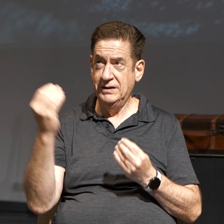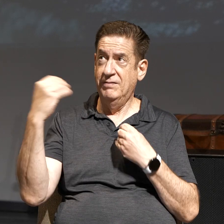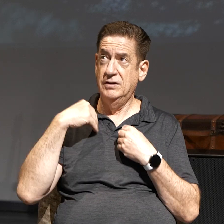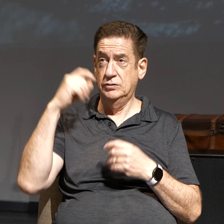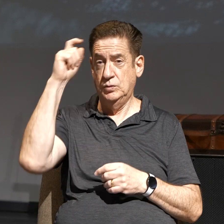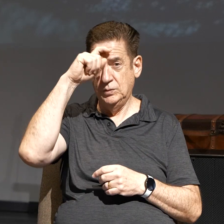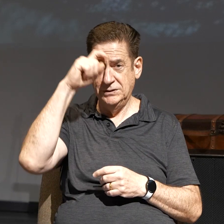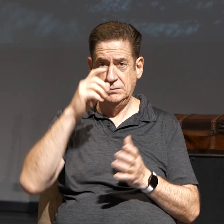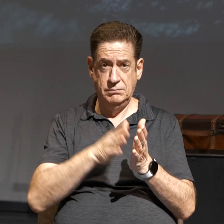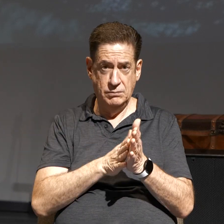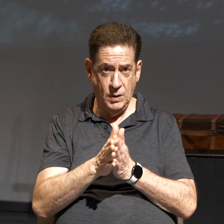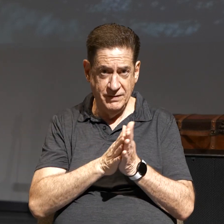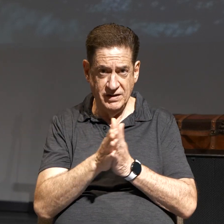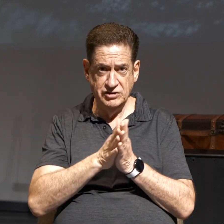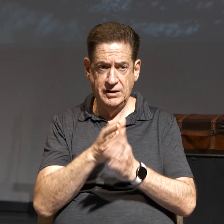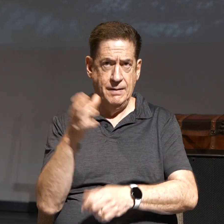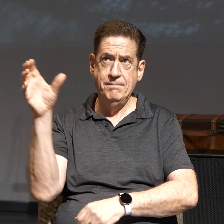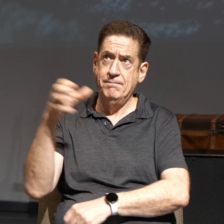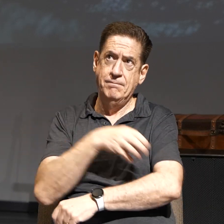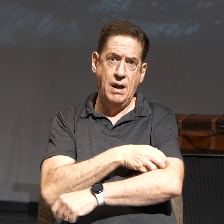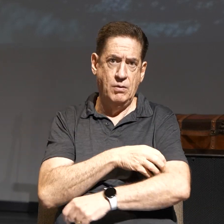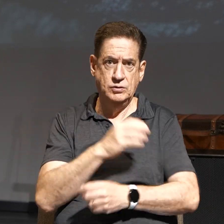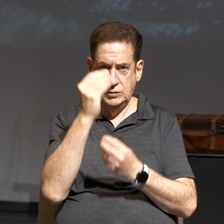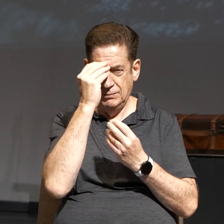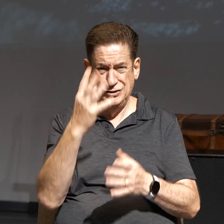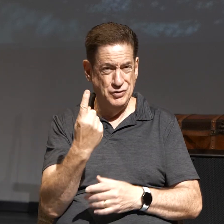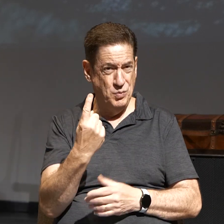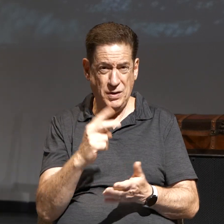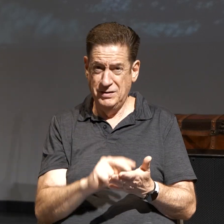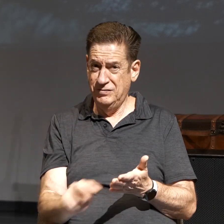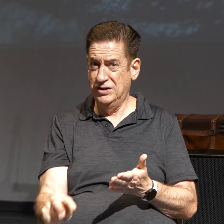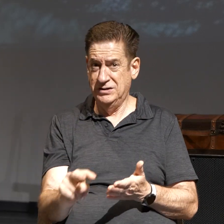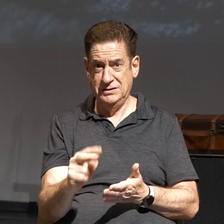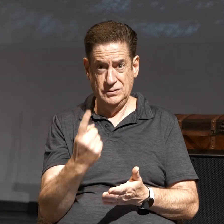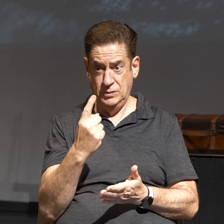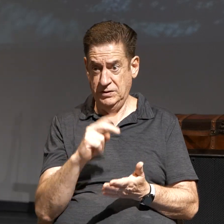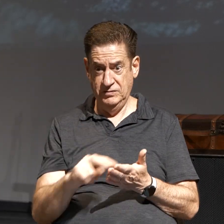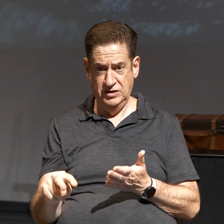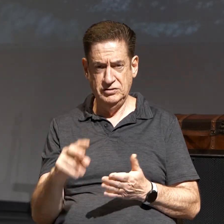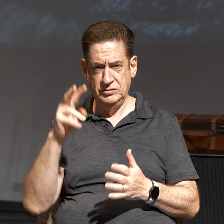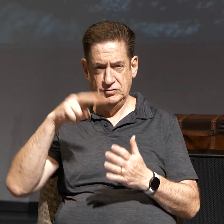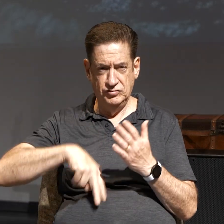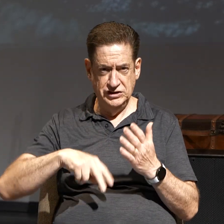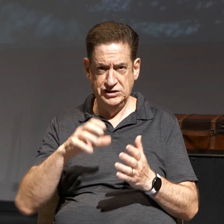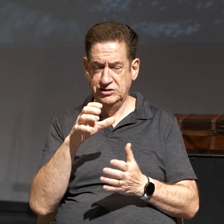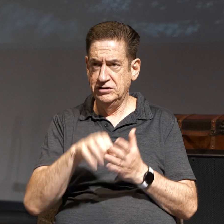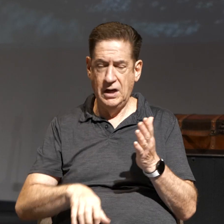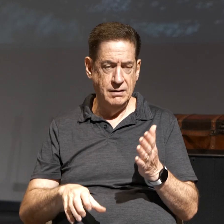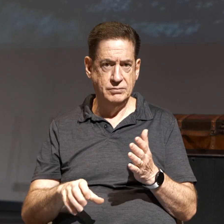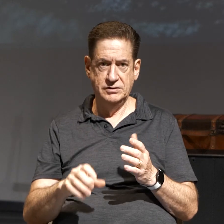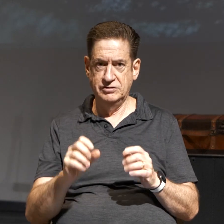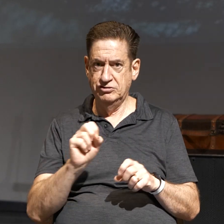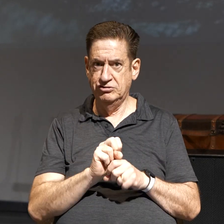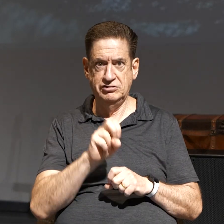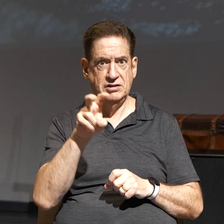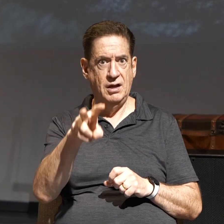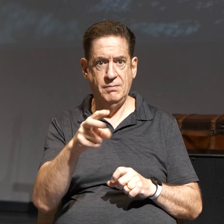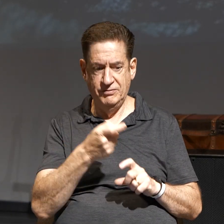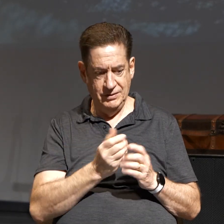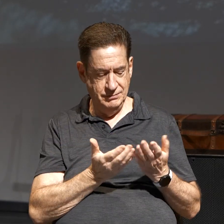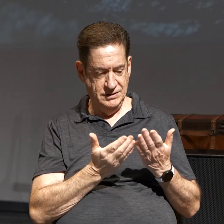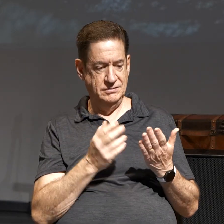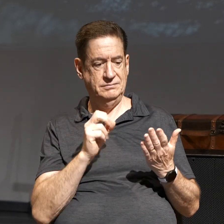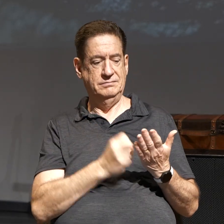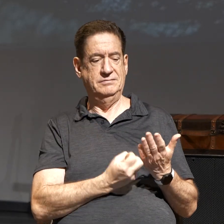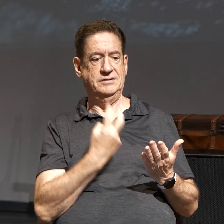power to obey in specific areas. That's just one verse. You could take one verse. You read a chapter, one verse pops off the page. Take it with you throughout